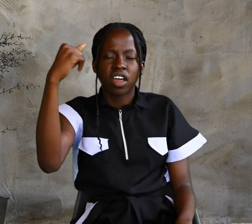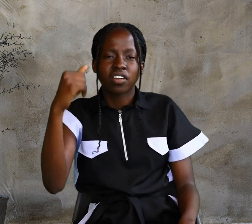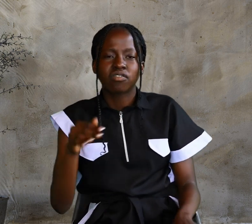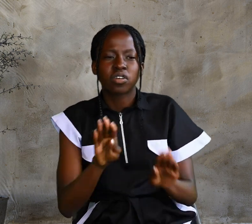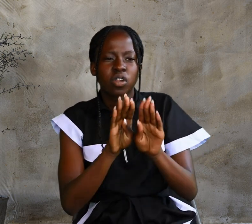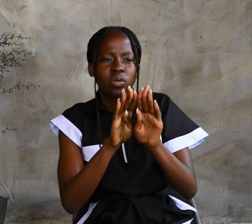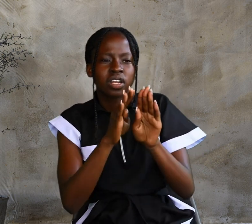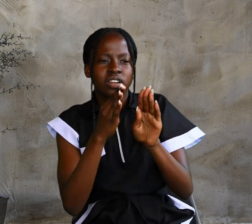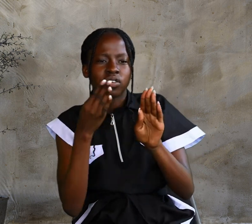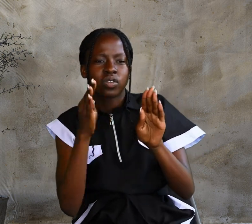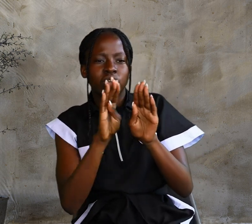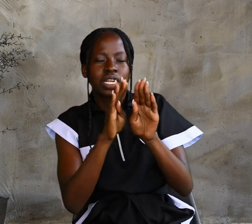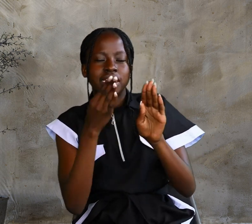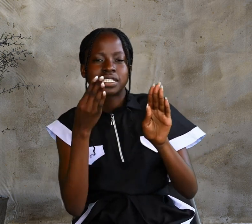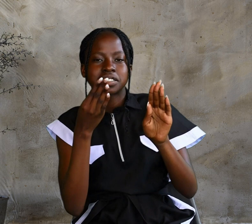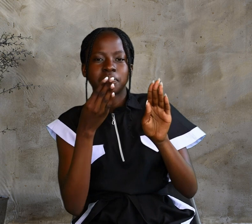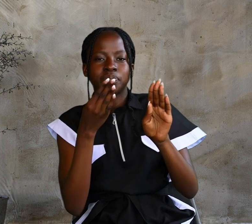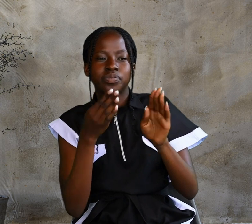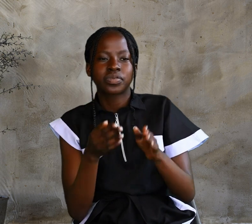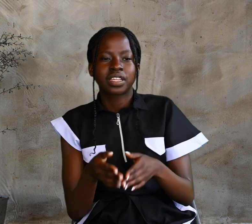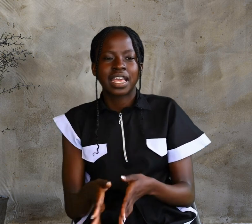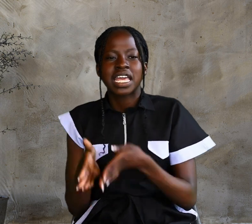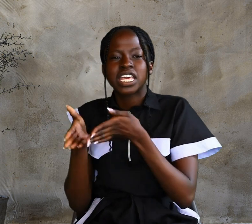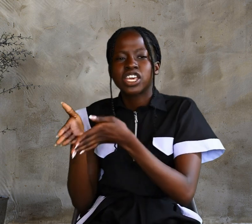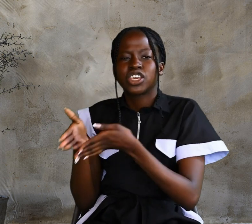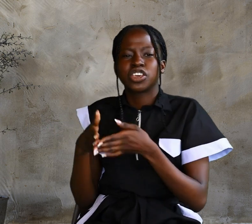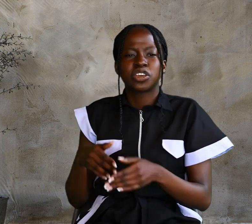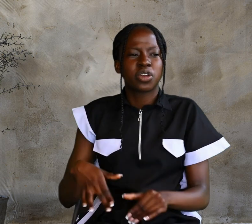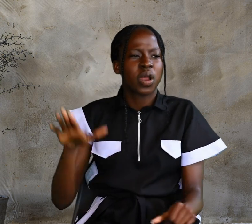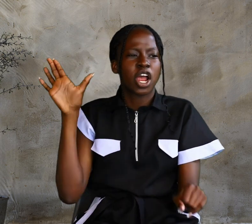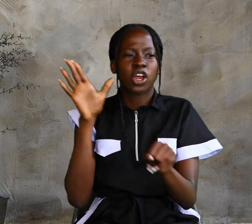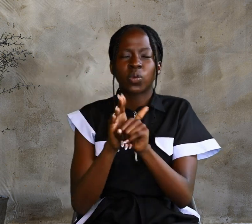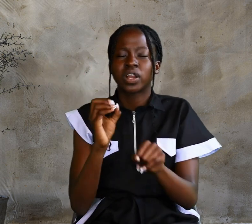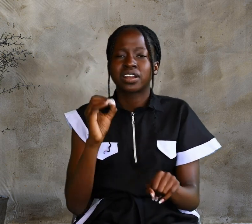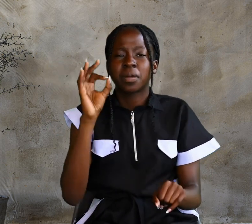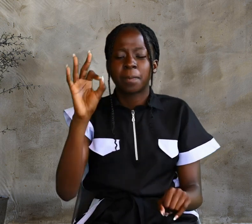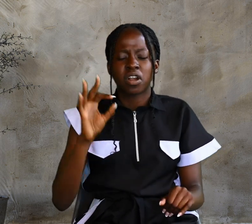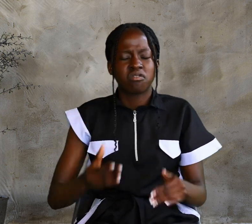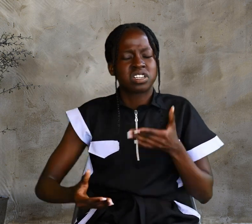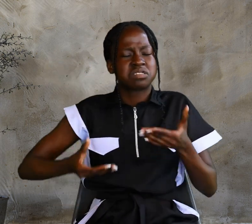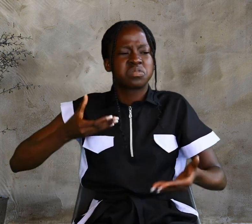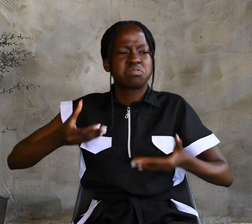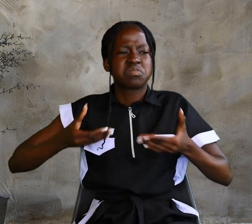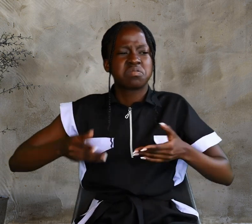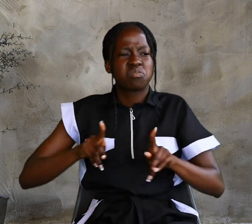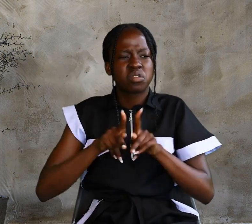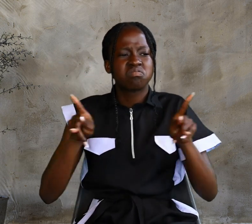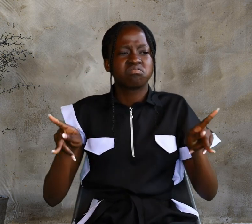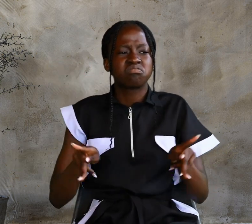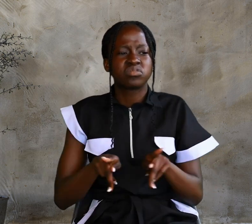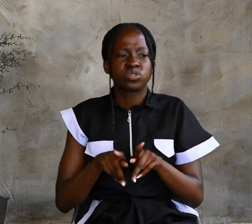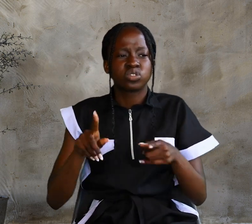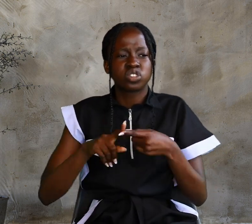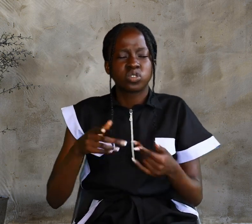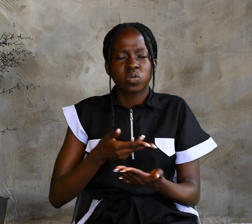covered colonnades. Here, a great number of disabled people used to lie,